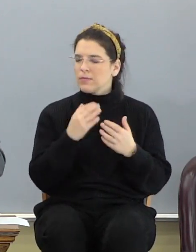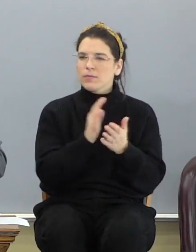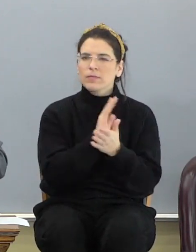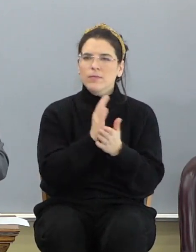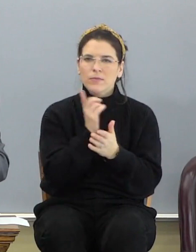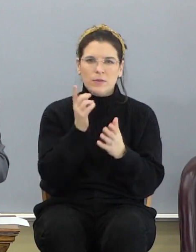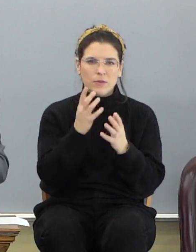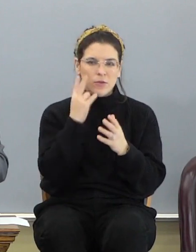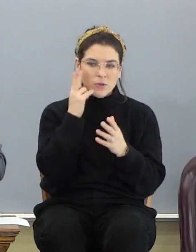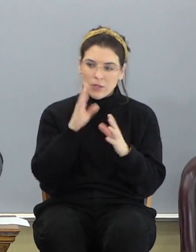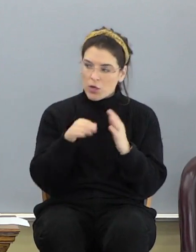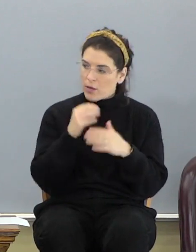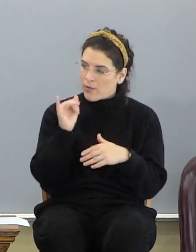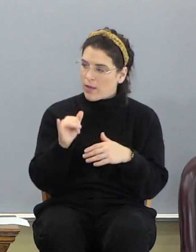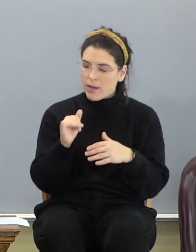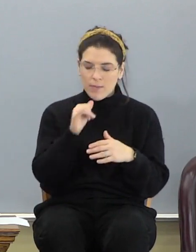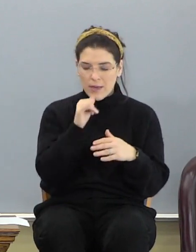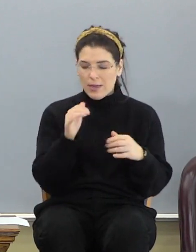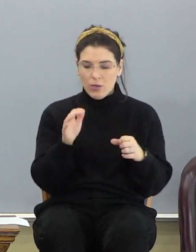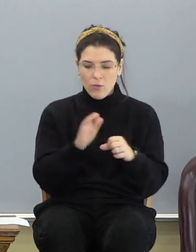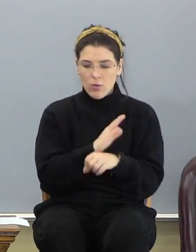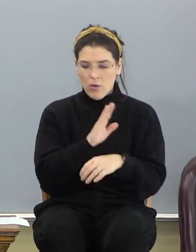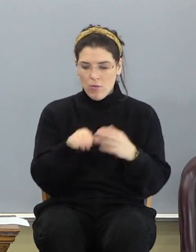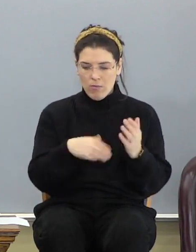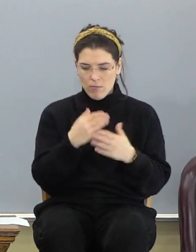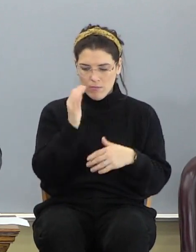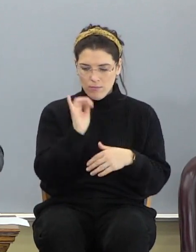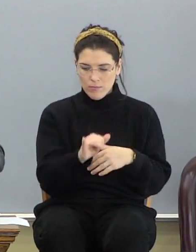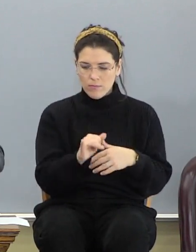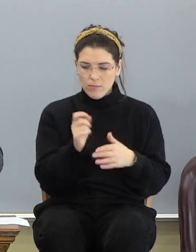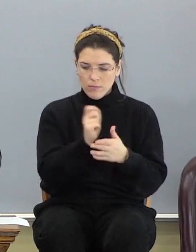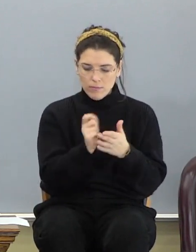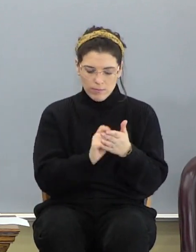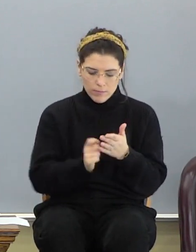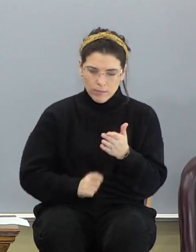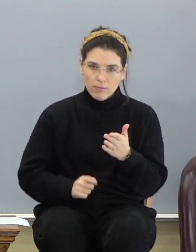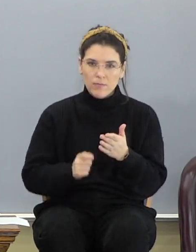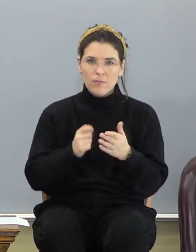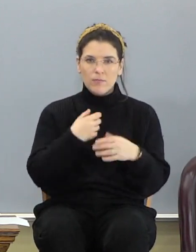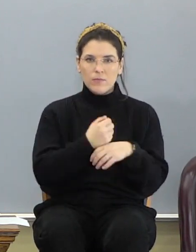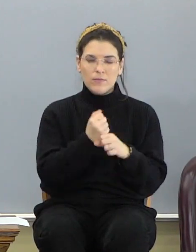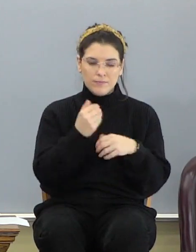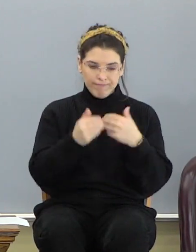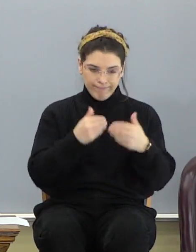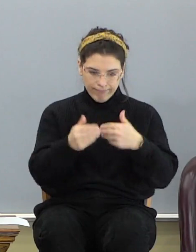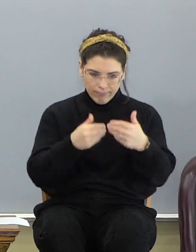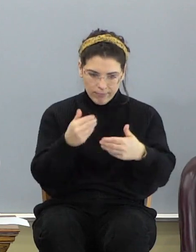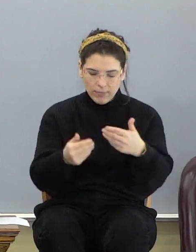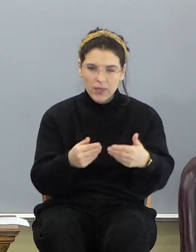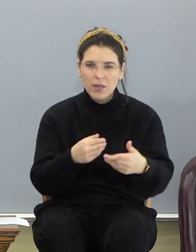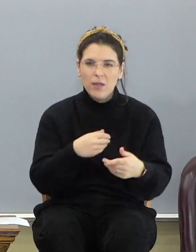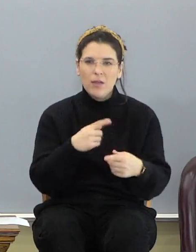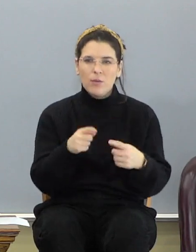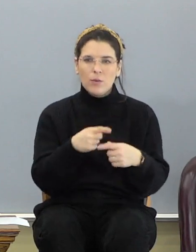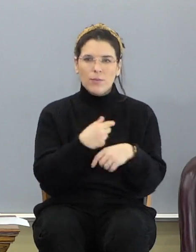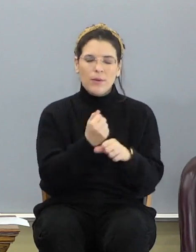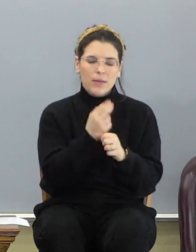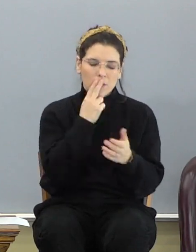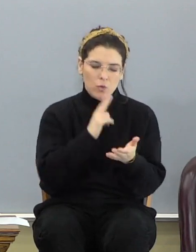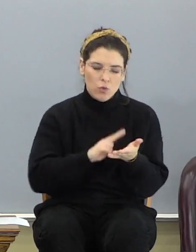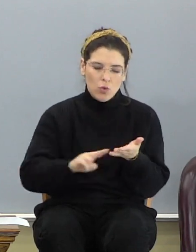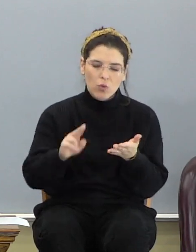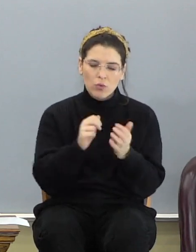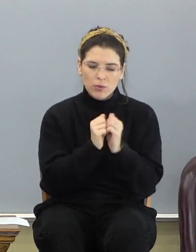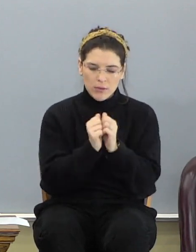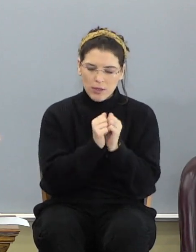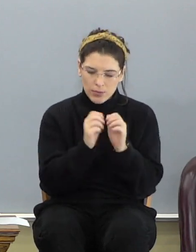stuff on that sheet. There's no way in the world I'm going get through all that stuff. I wrote it down so I could make myself keep going. And when I was making these notes together,